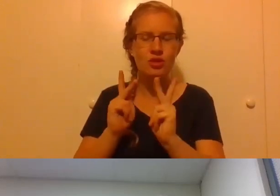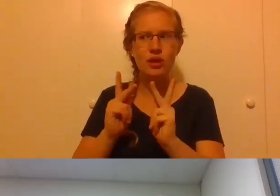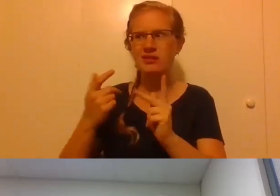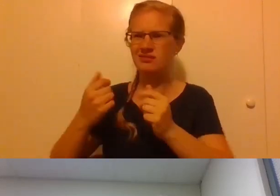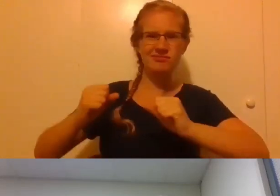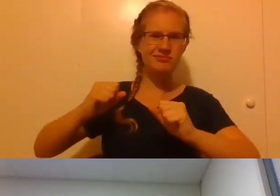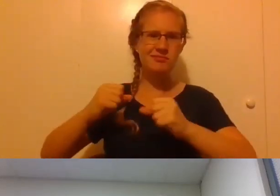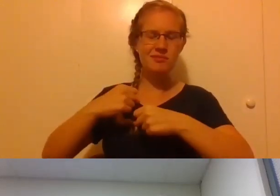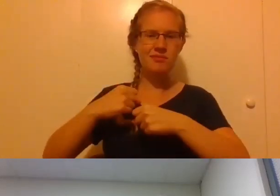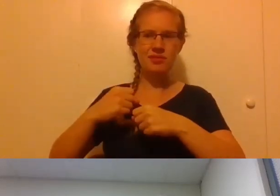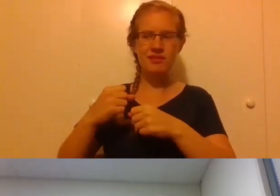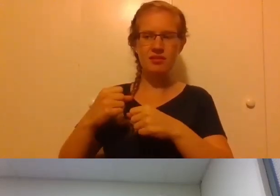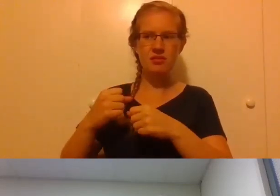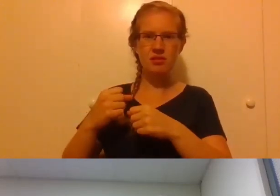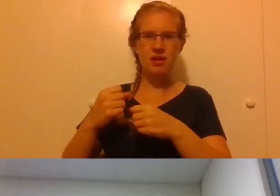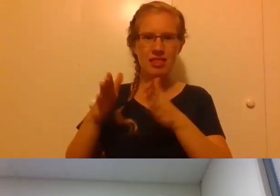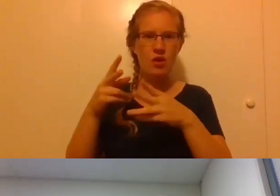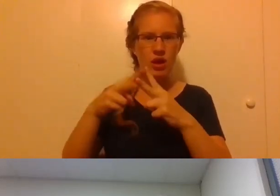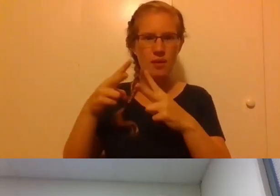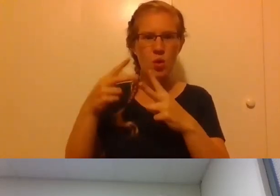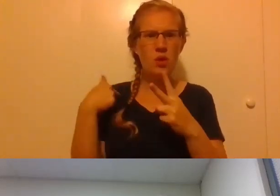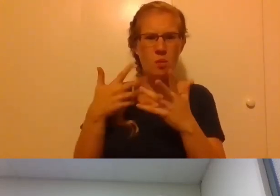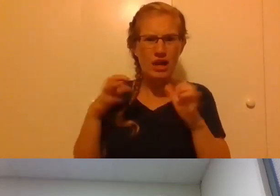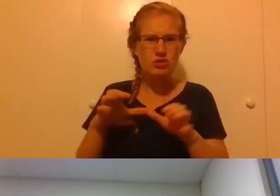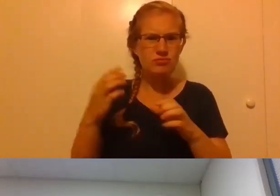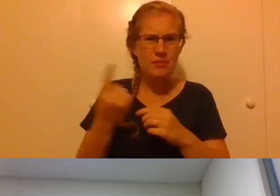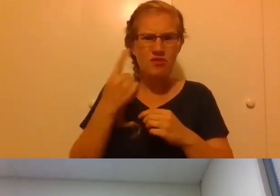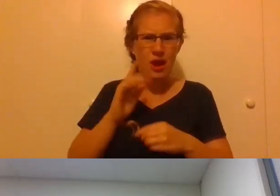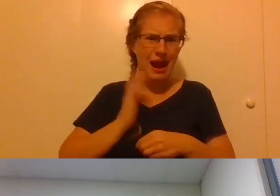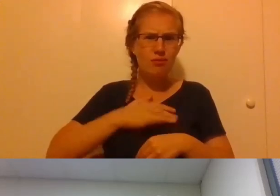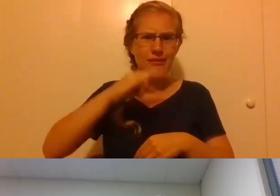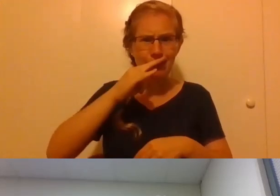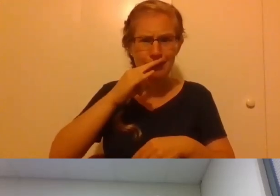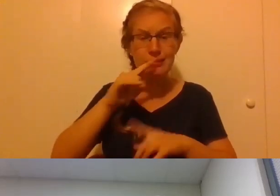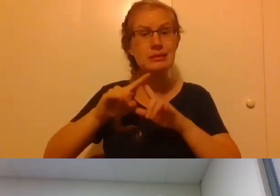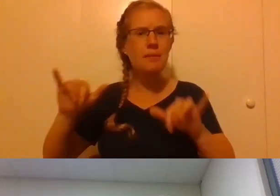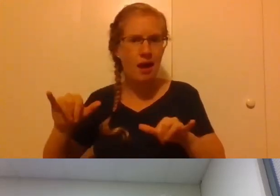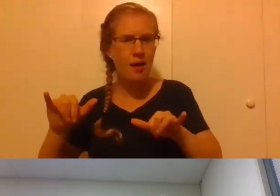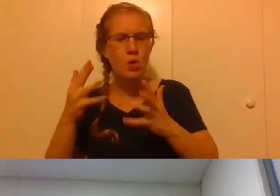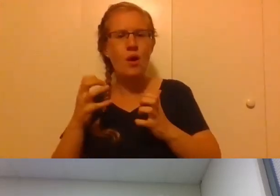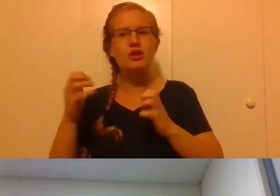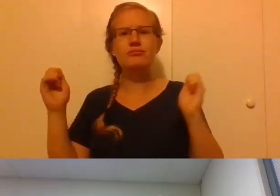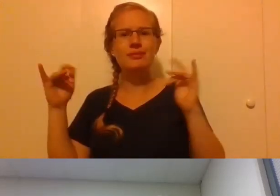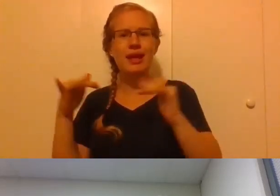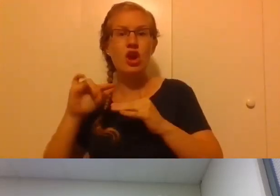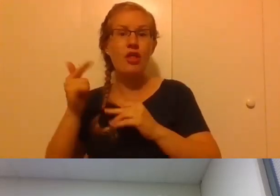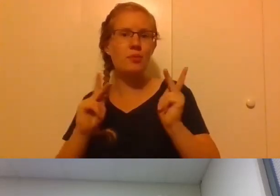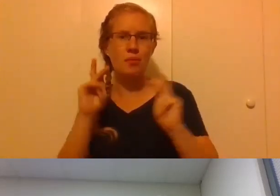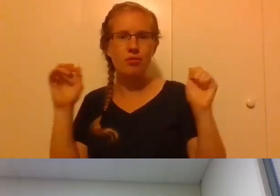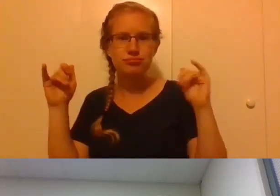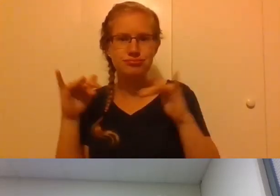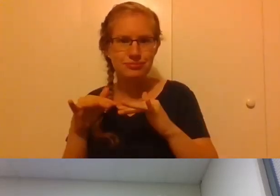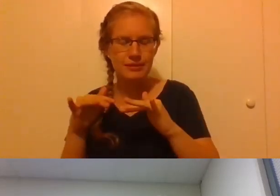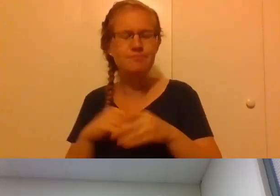that couple who said, we want to do something for our child, but we also want to gather other people around. And